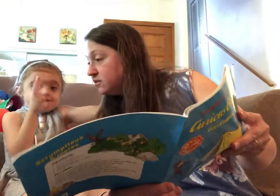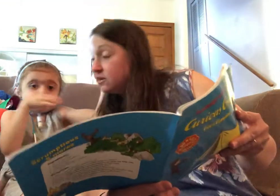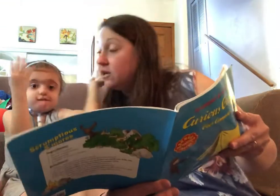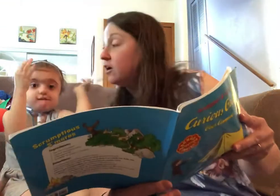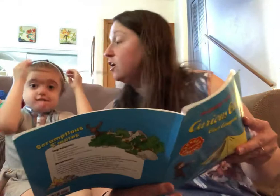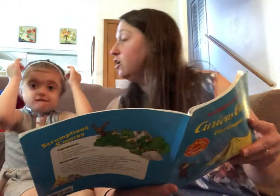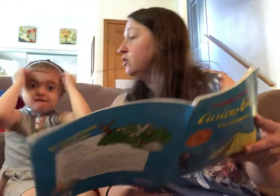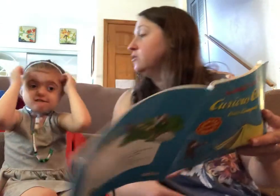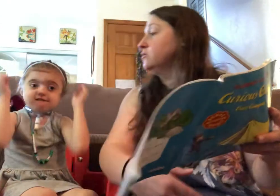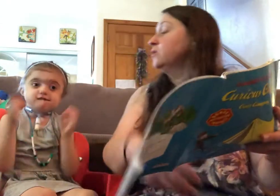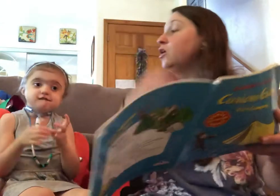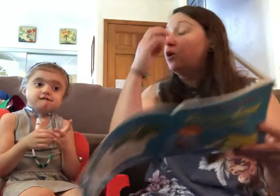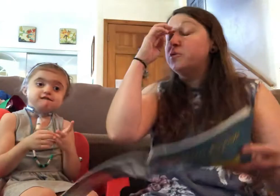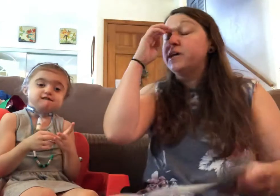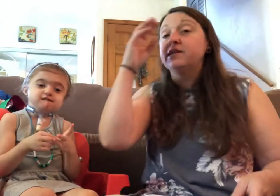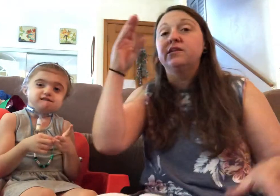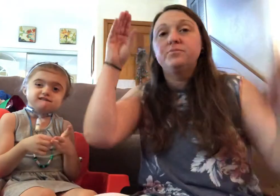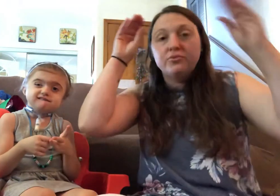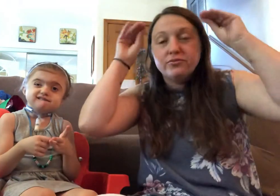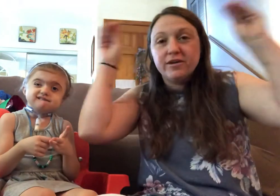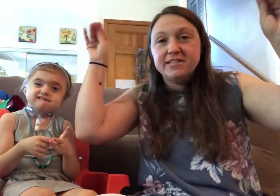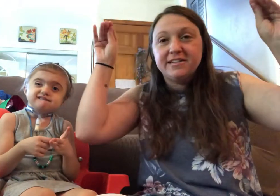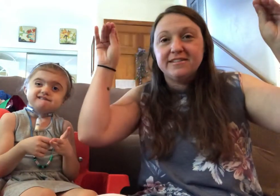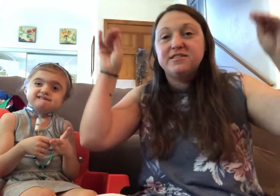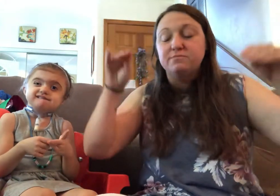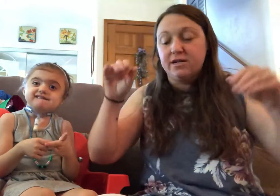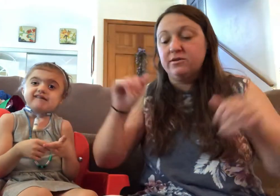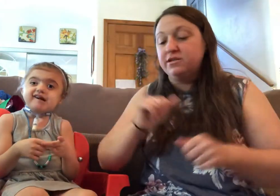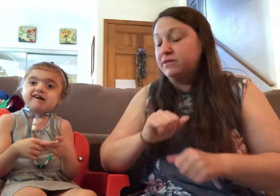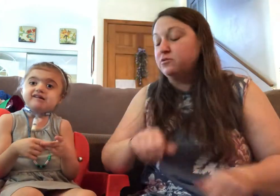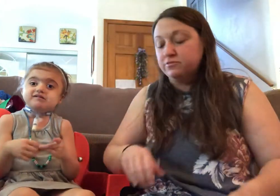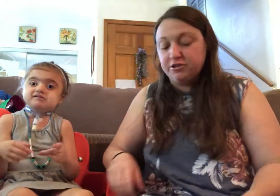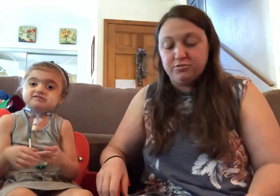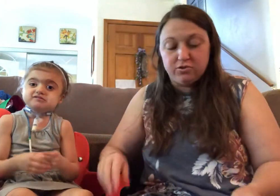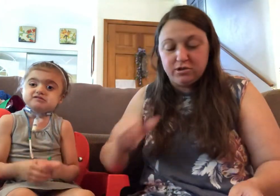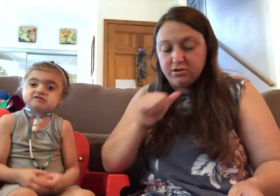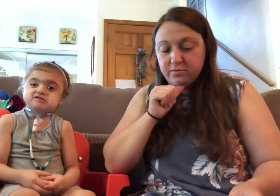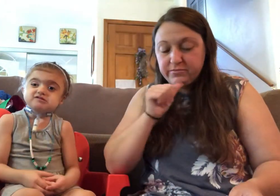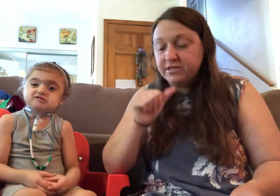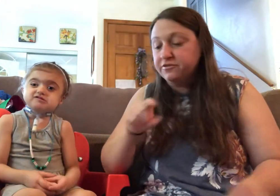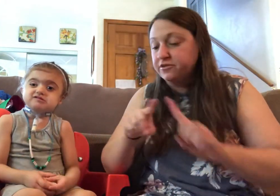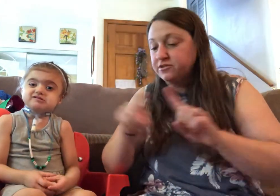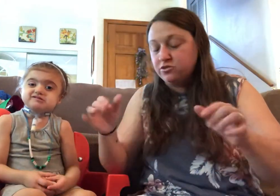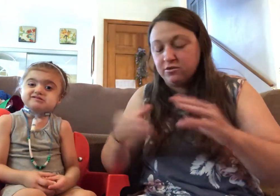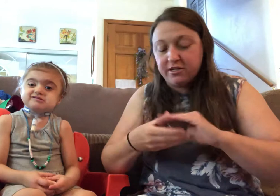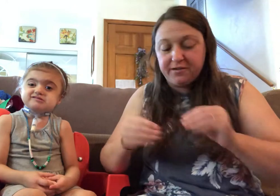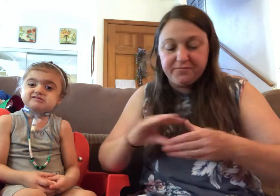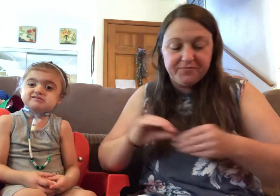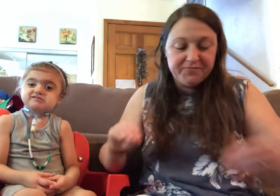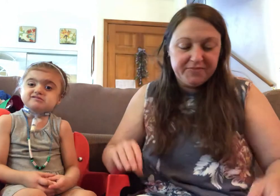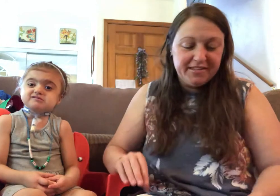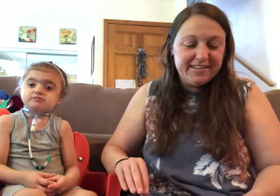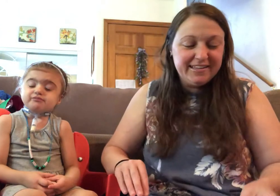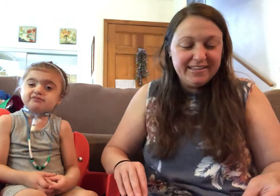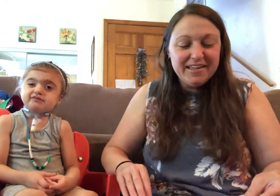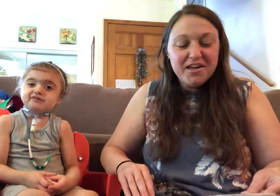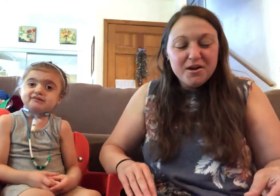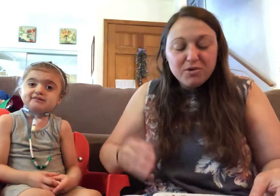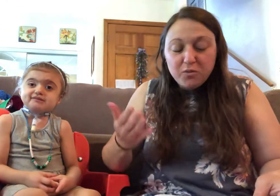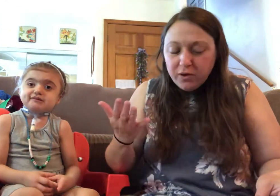Oh. Oh, not the President's Mountain. Mount Rushmore. Nope. Different story. But what